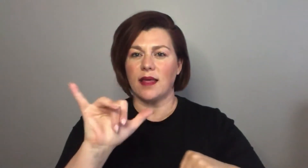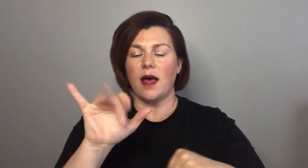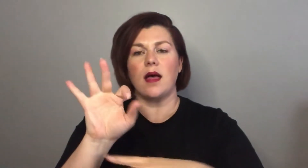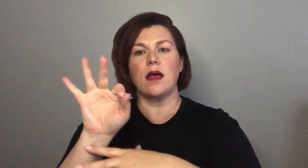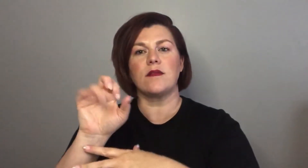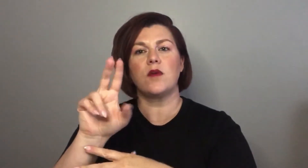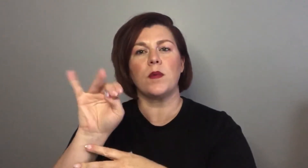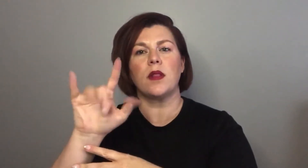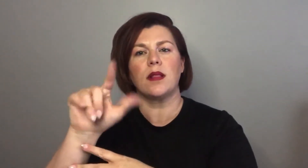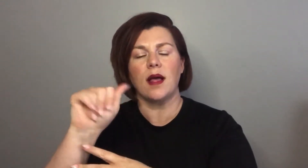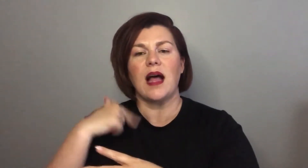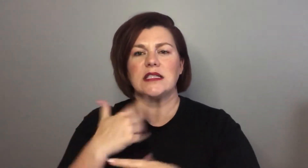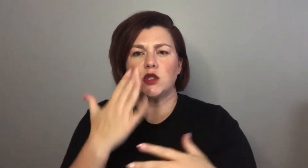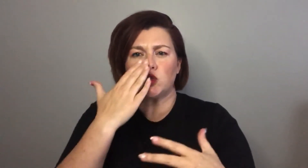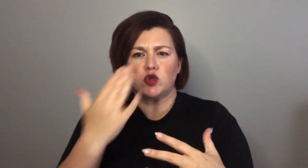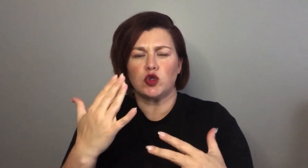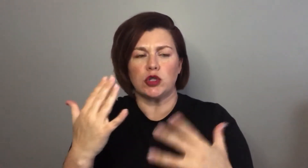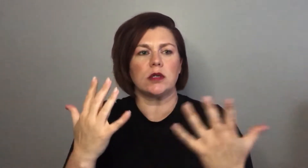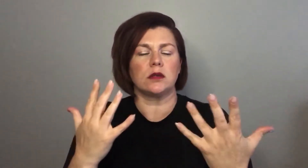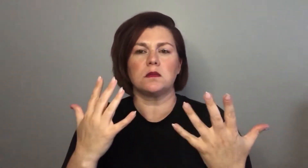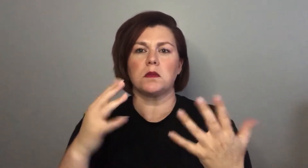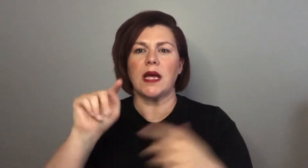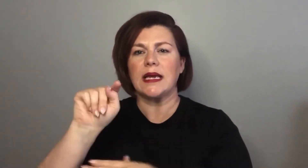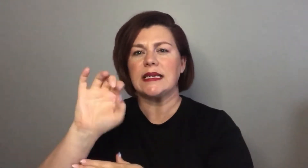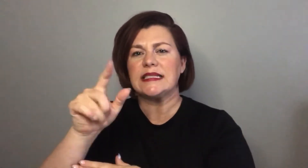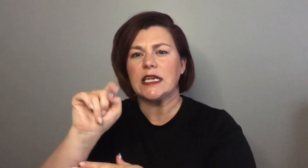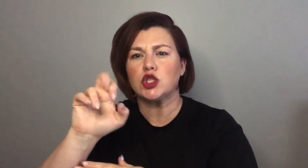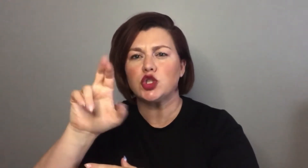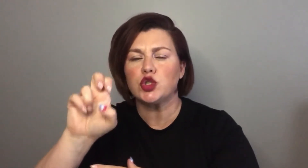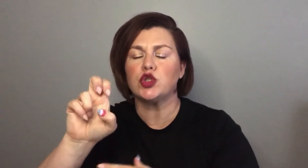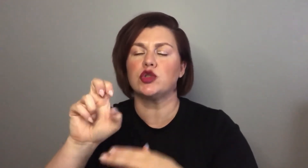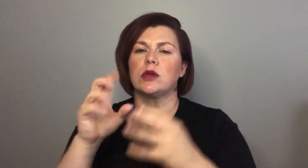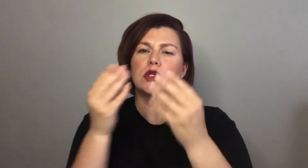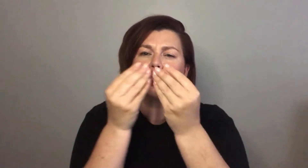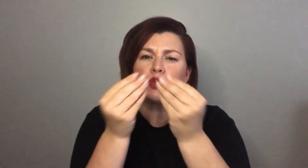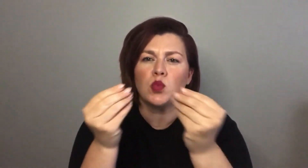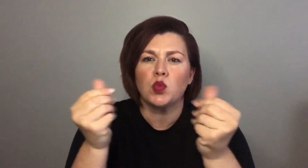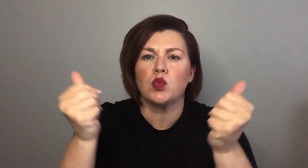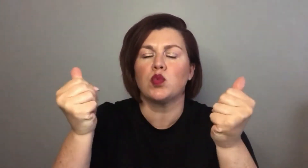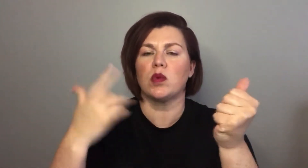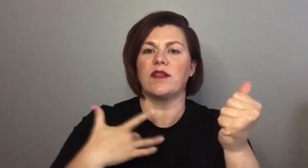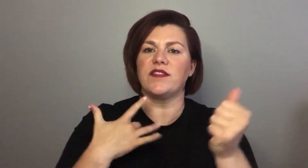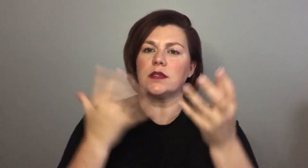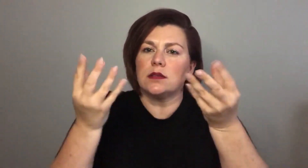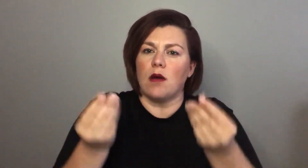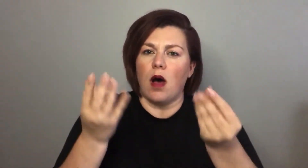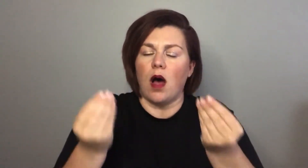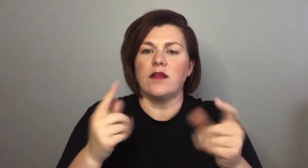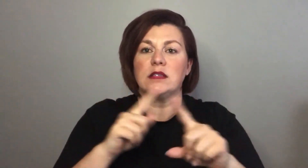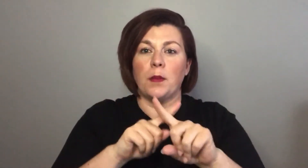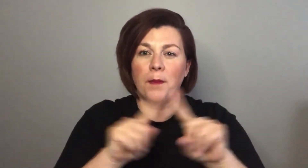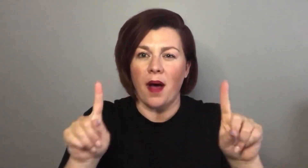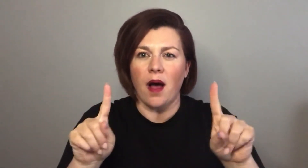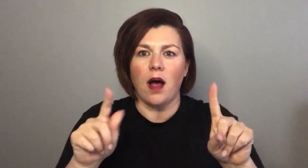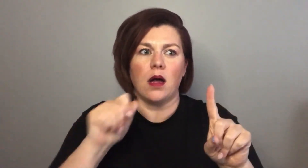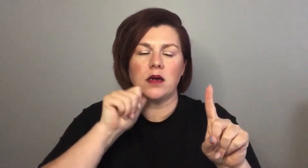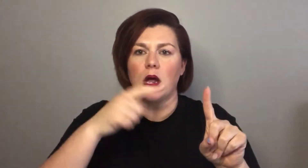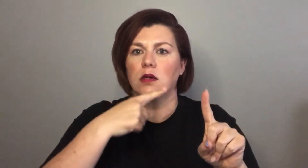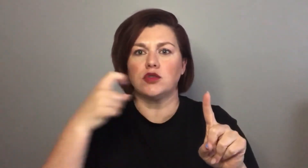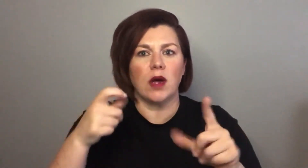and I like the formula it's good and it has a nice smooth texture it feels soft on my